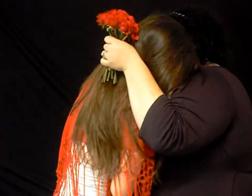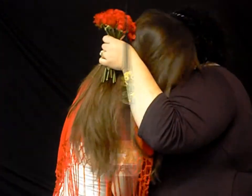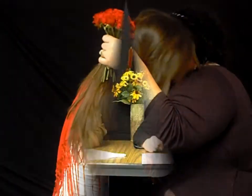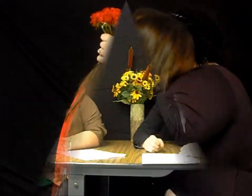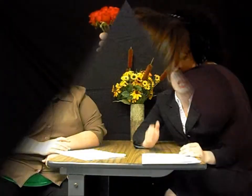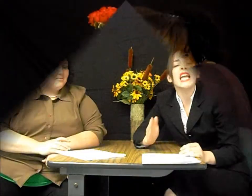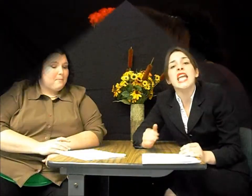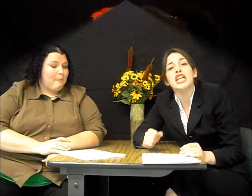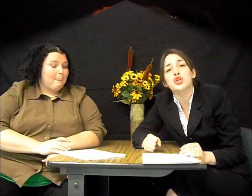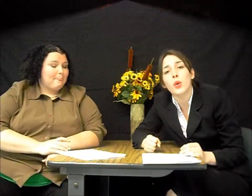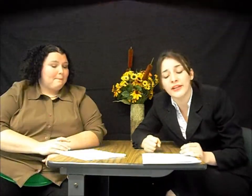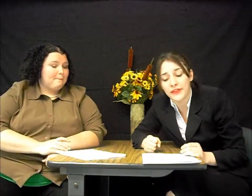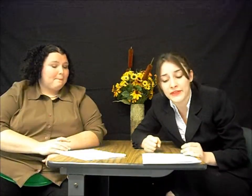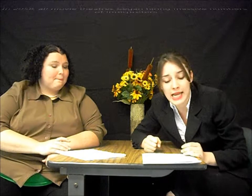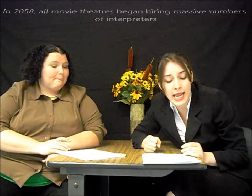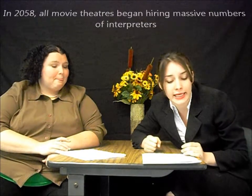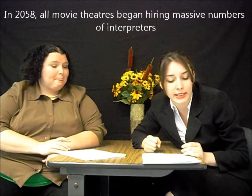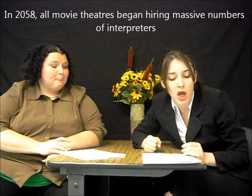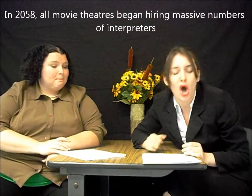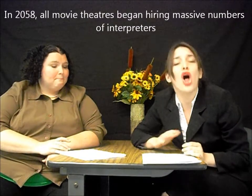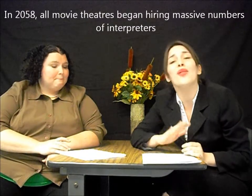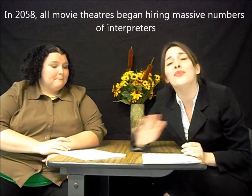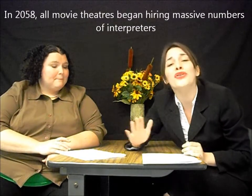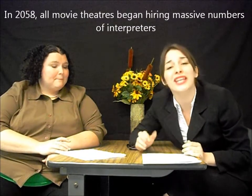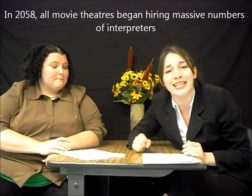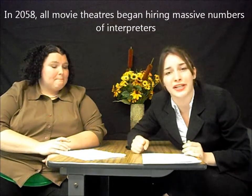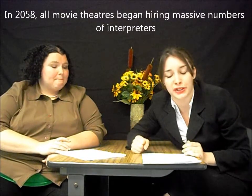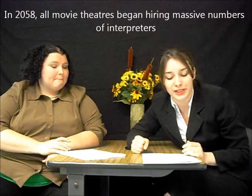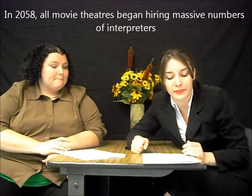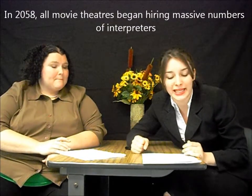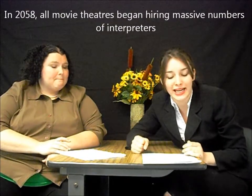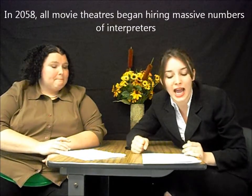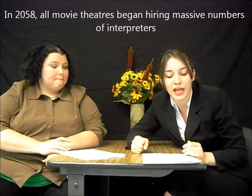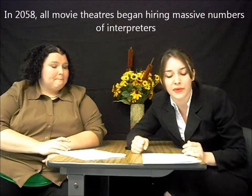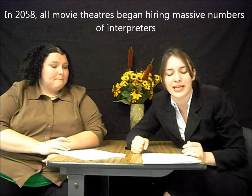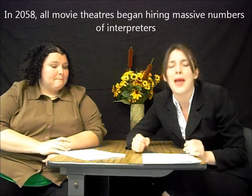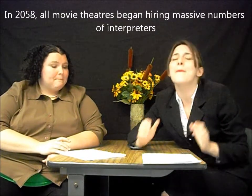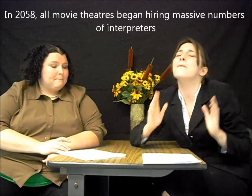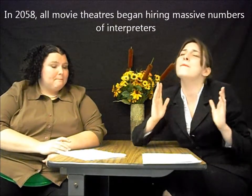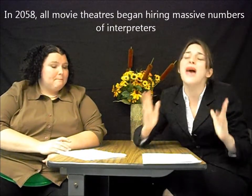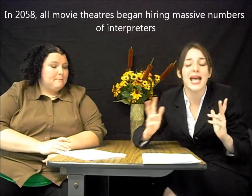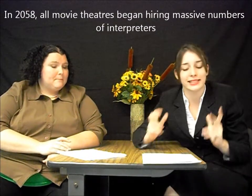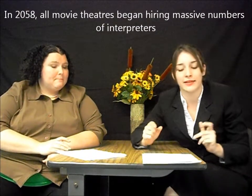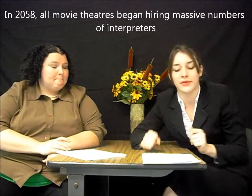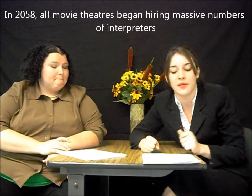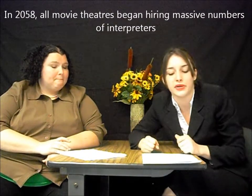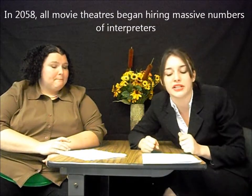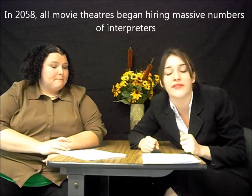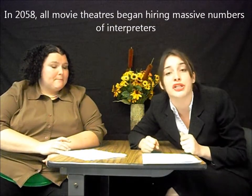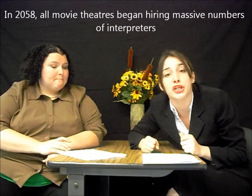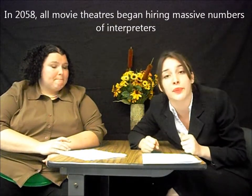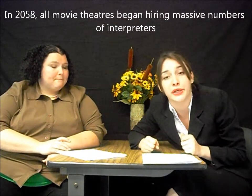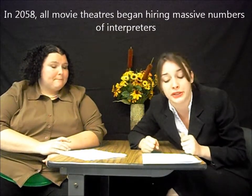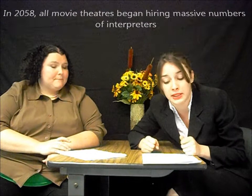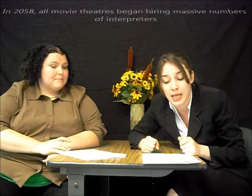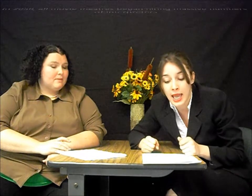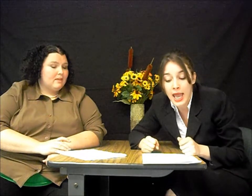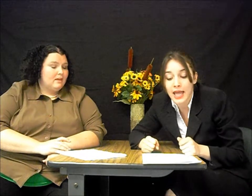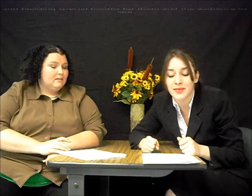In 2058, all movie theaters began hiring massive numbers of interpreters and building